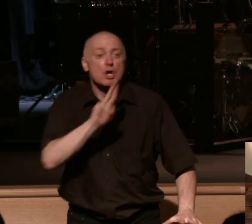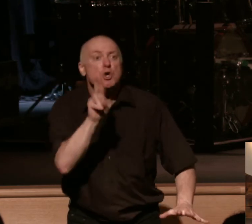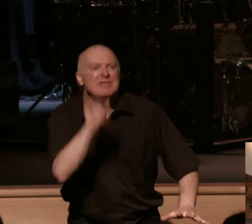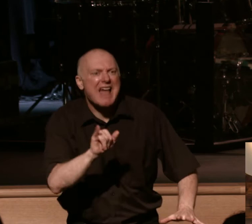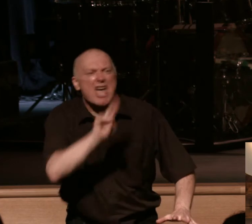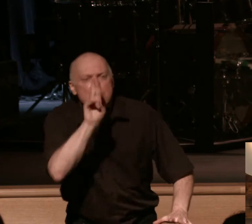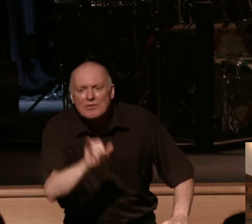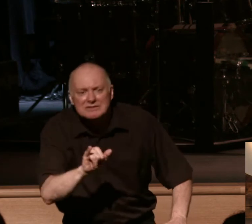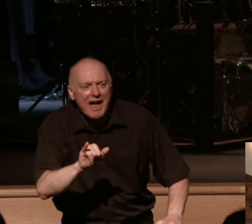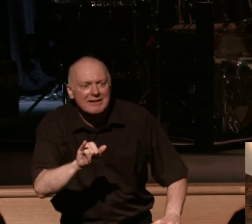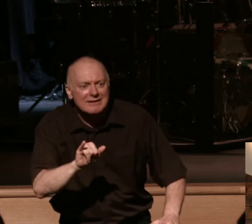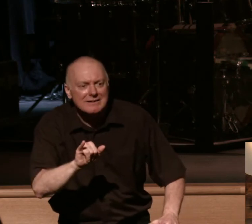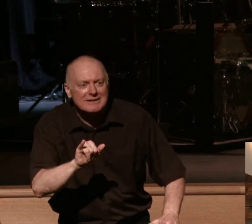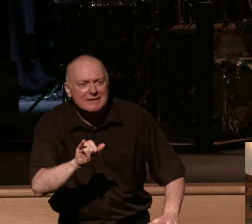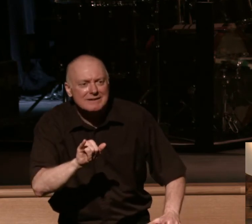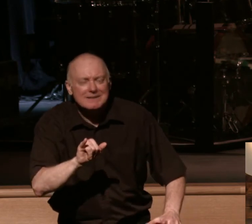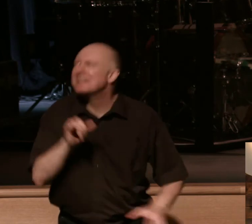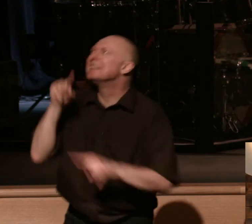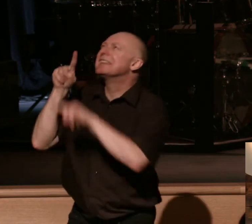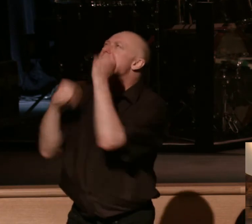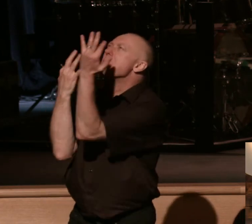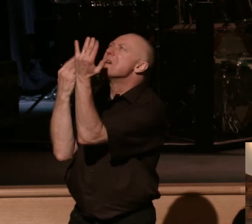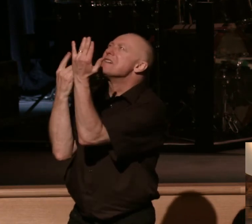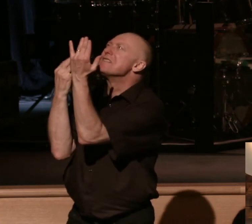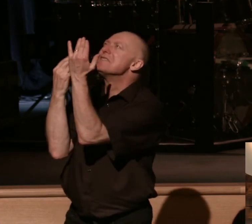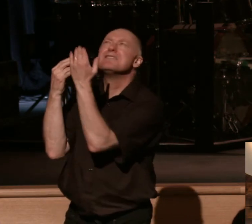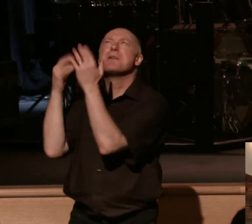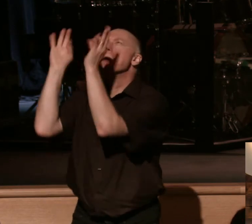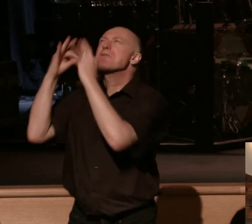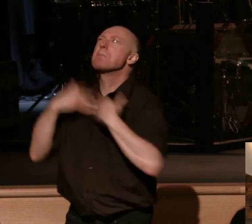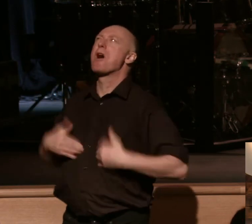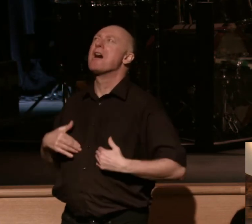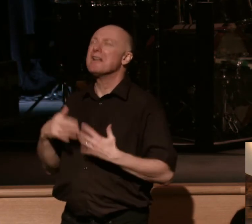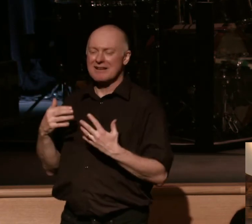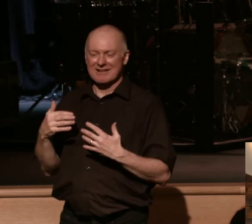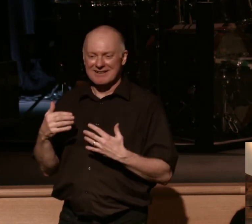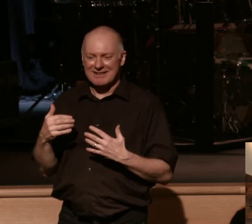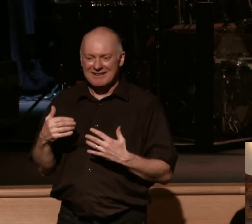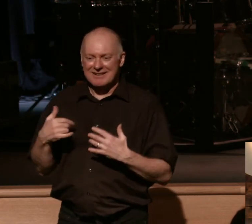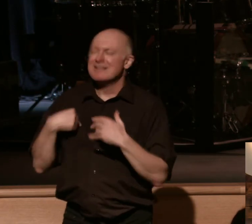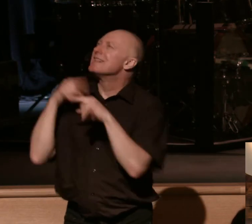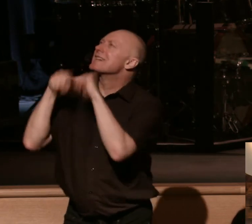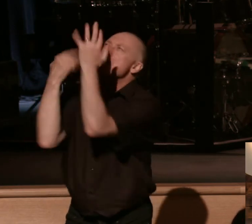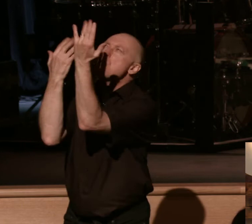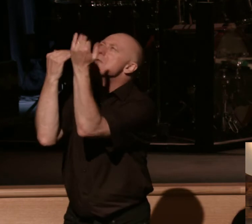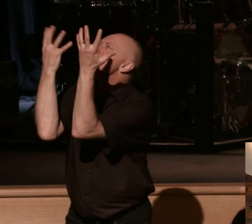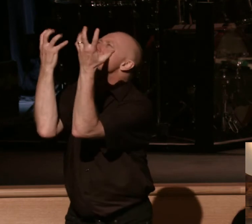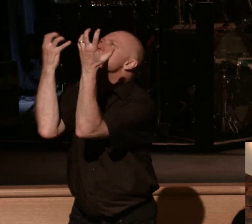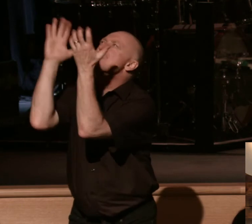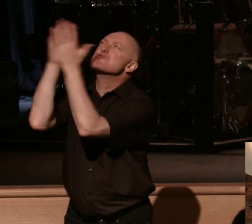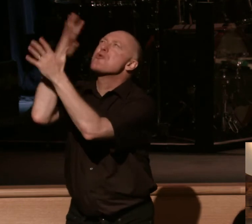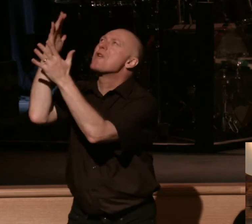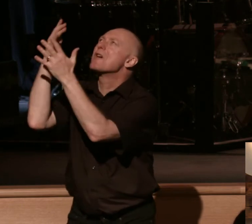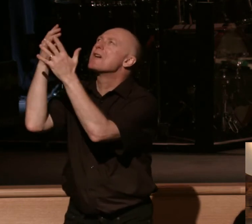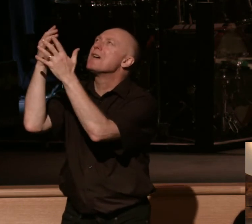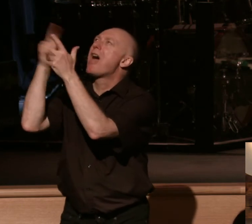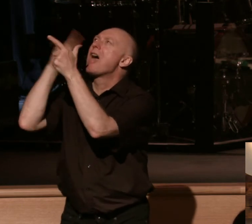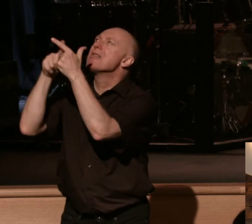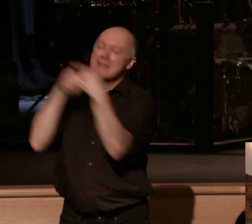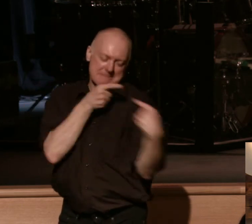change that in your mind and use it to your advantage and say well I'm really groaning for glory I'm groaning for the day when this battle is done